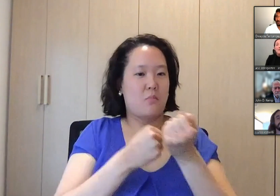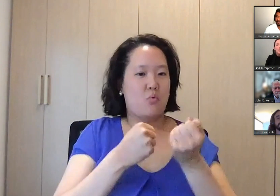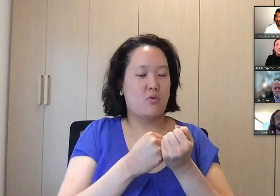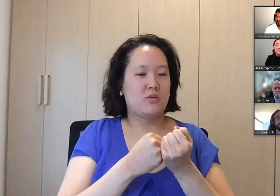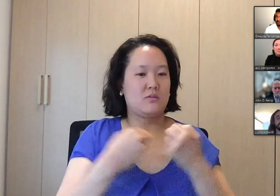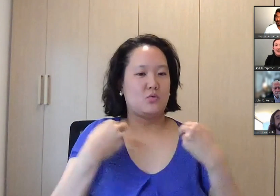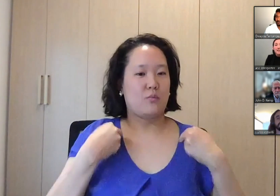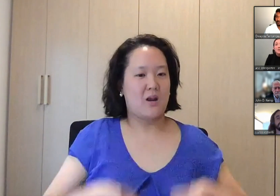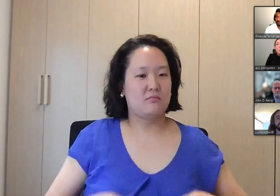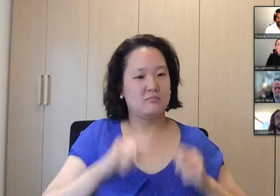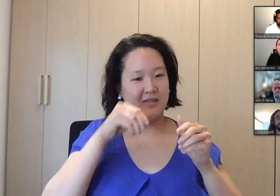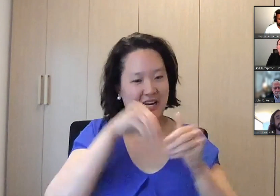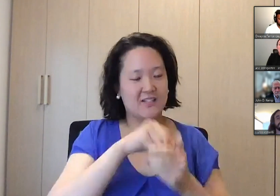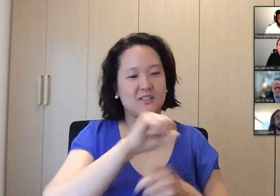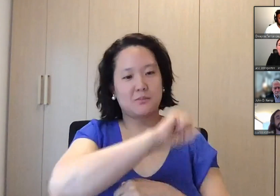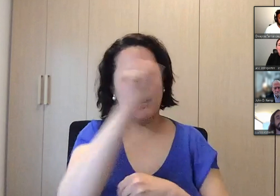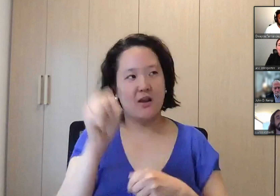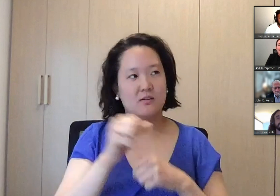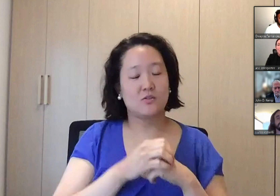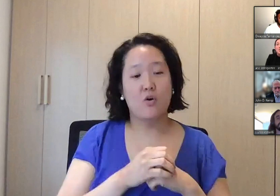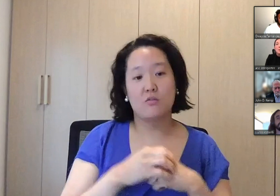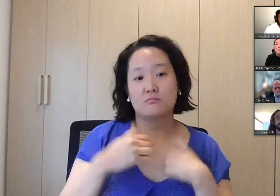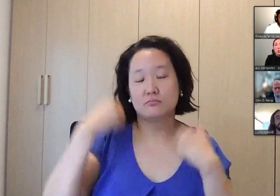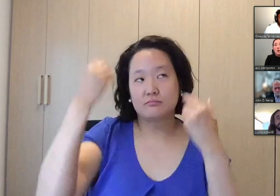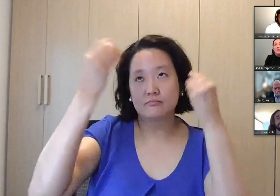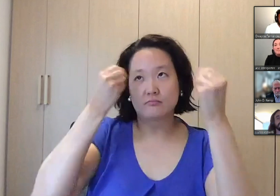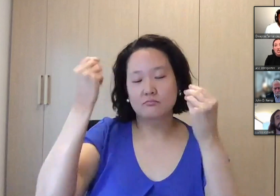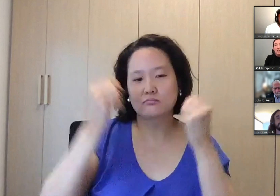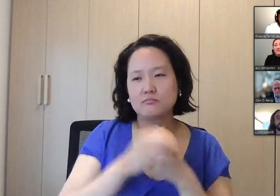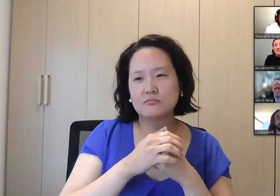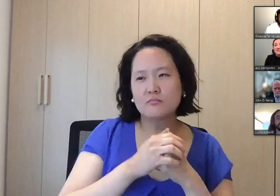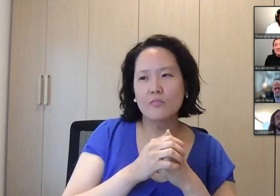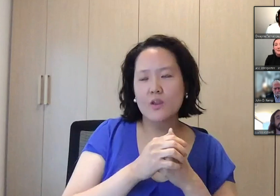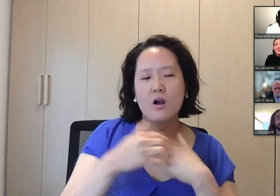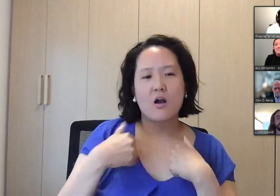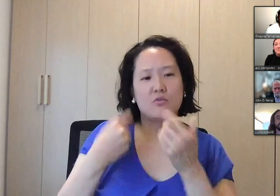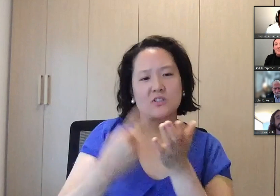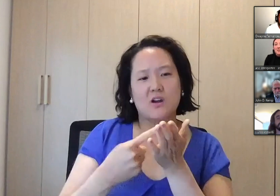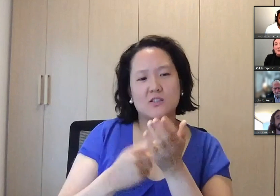would travel to space with humans and it would support missions.